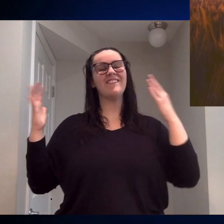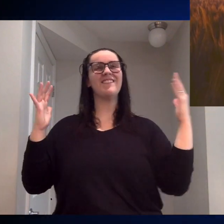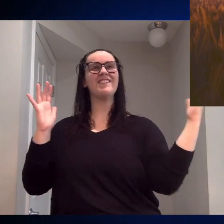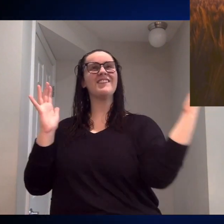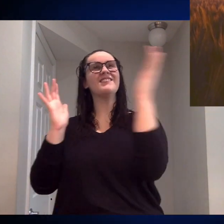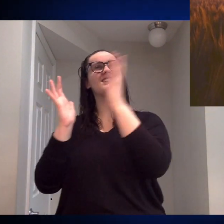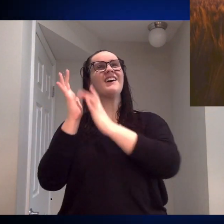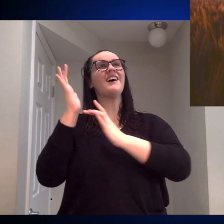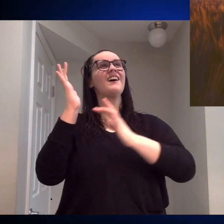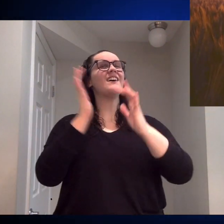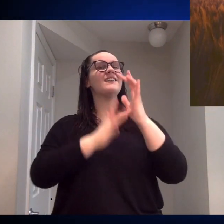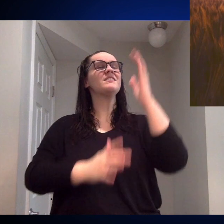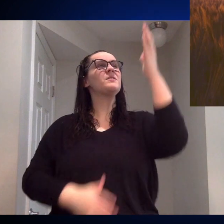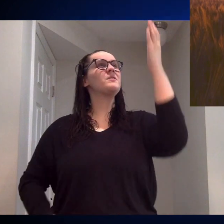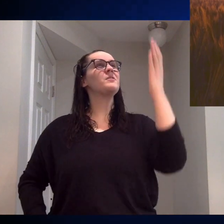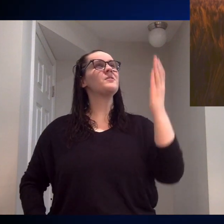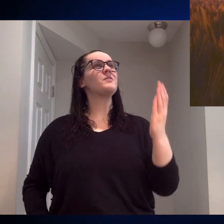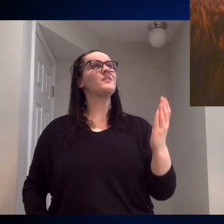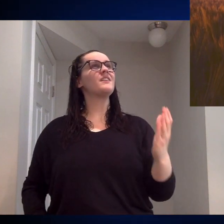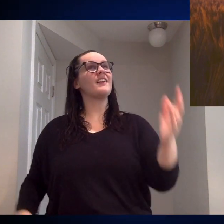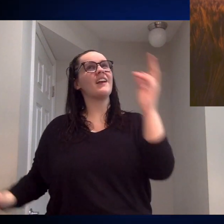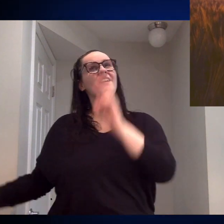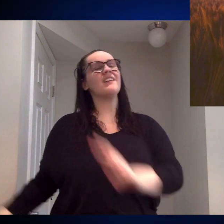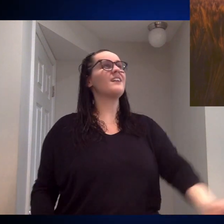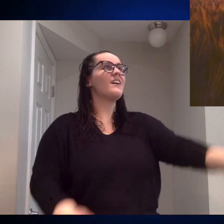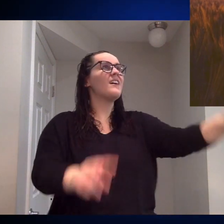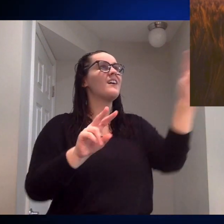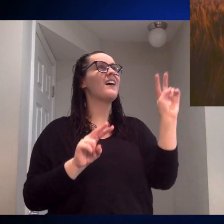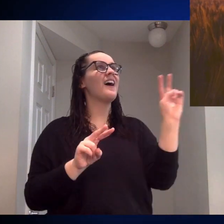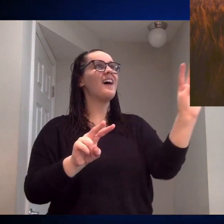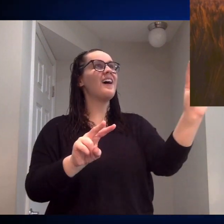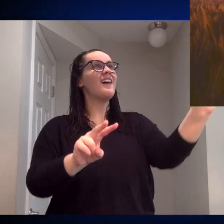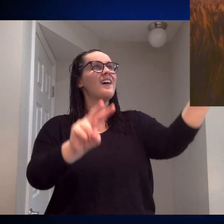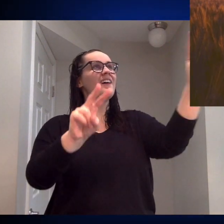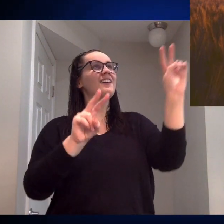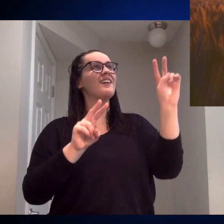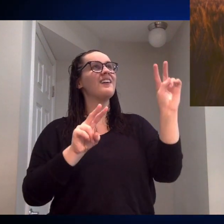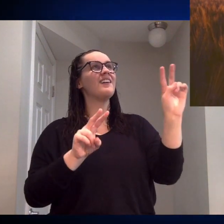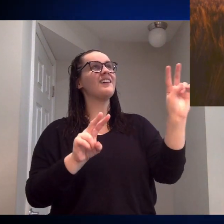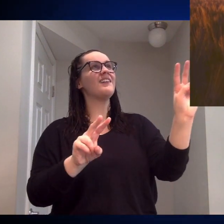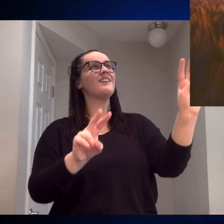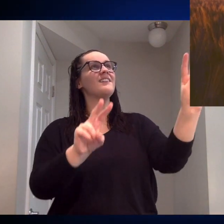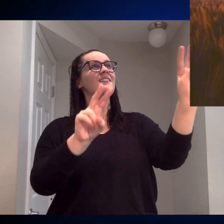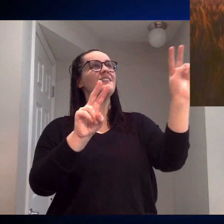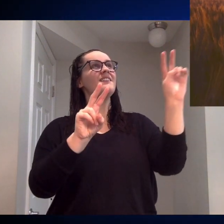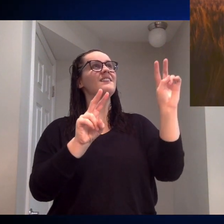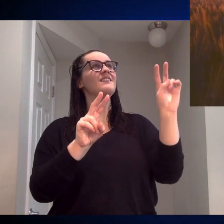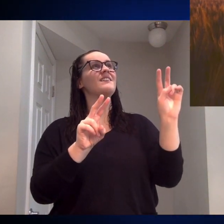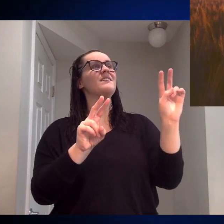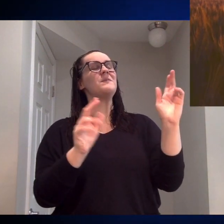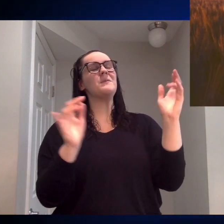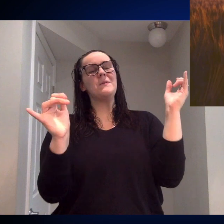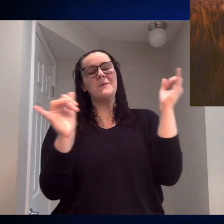Jesus, to You we lift our eyes